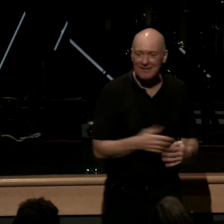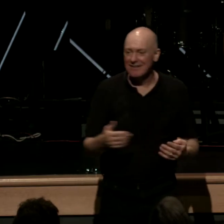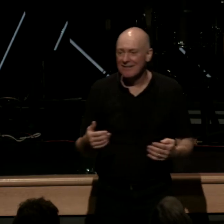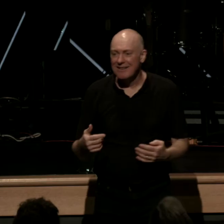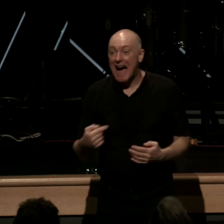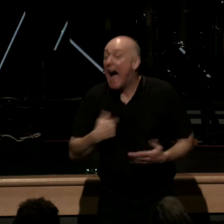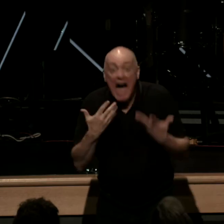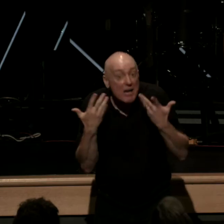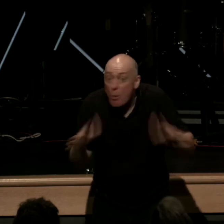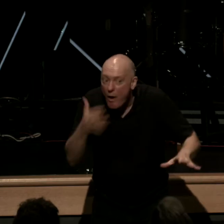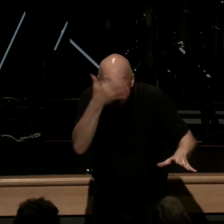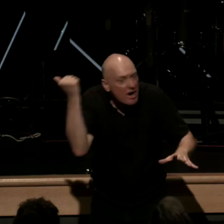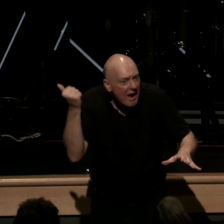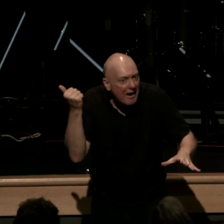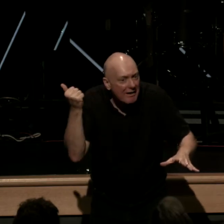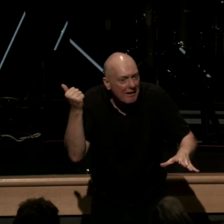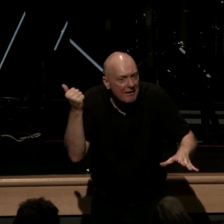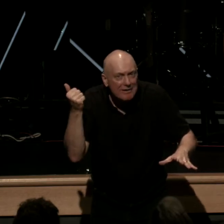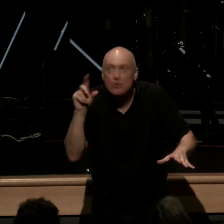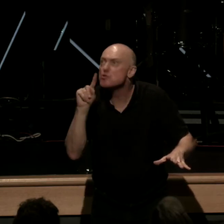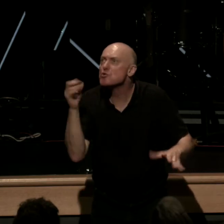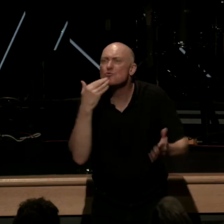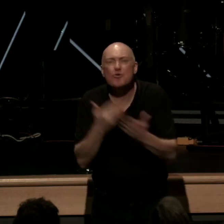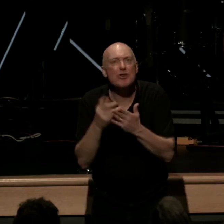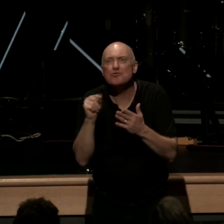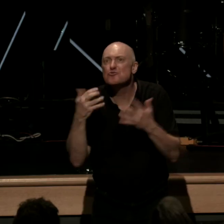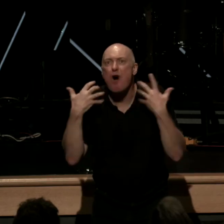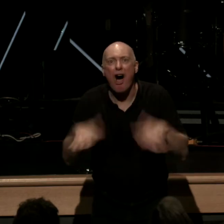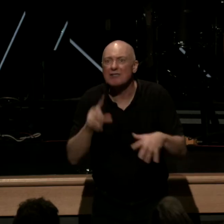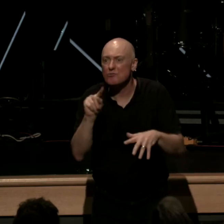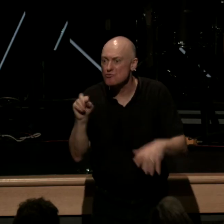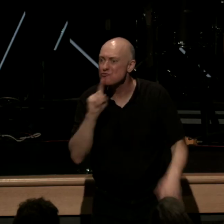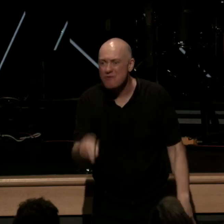want forget this stuff it's too good it's too awesome it's too real it's too powerful